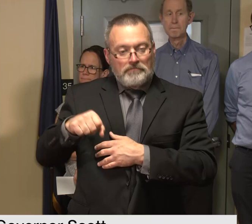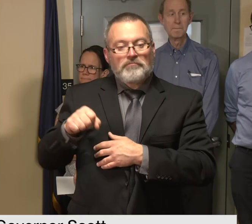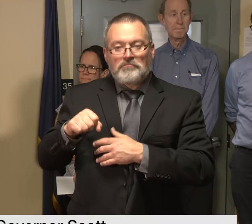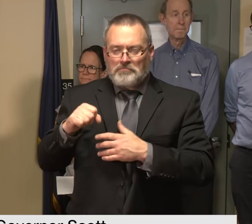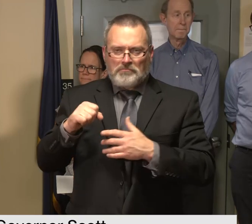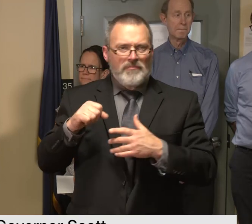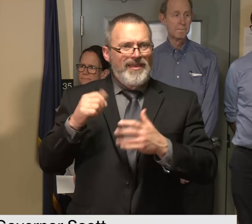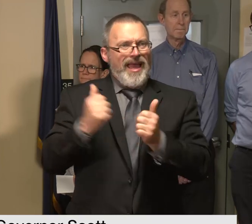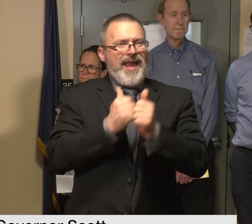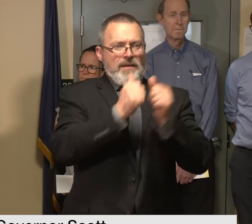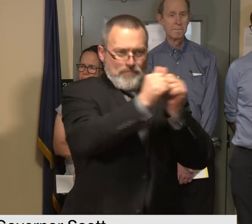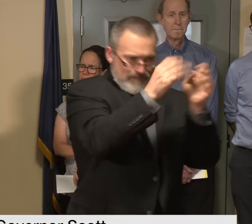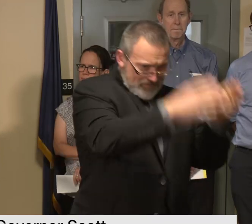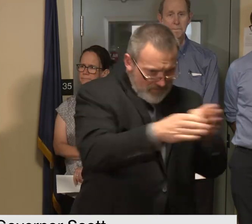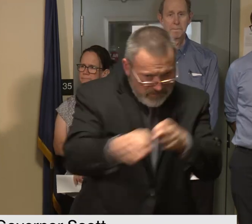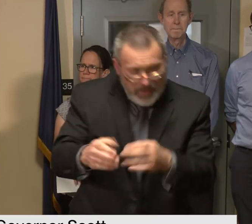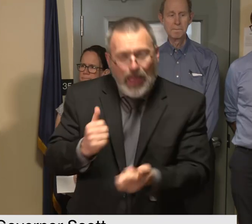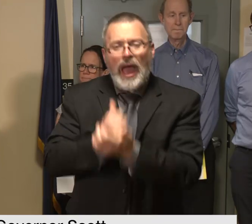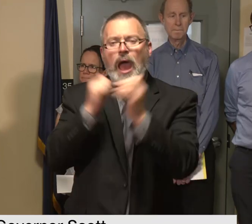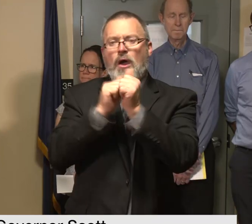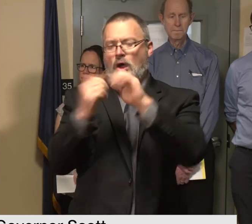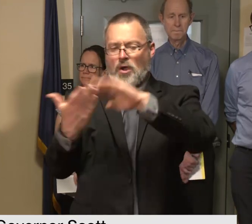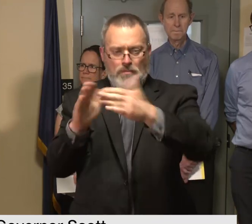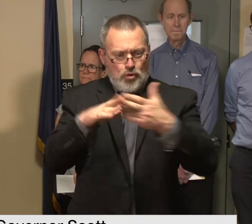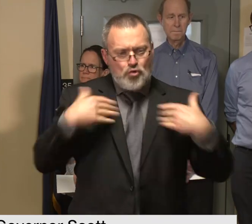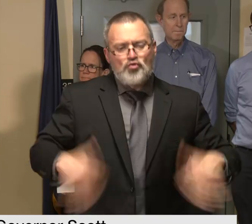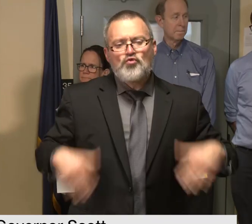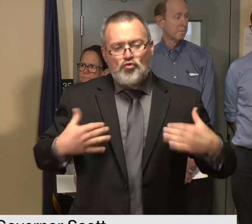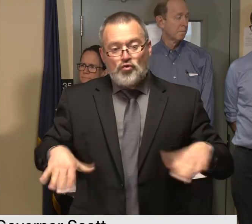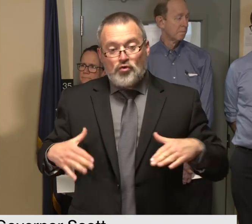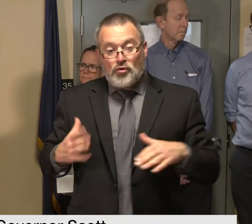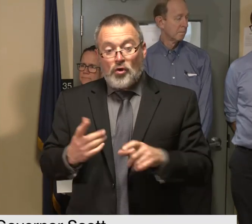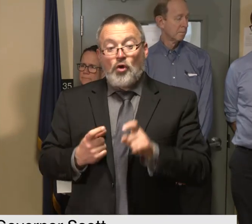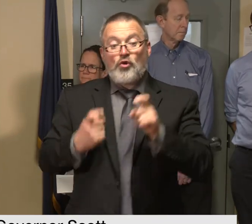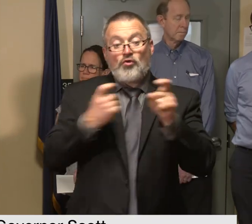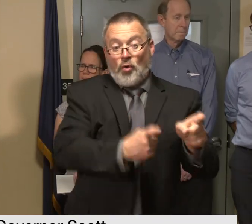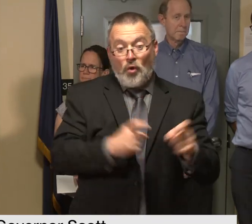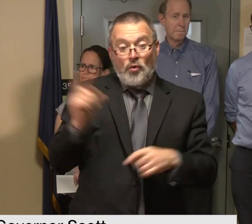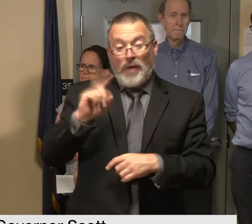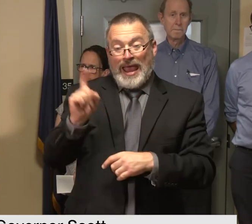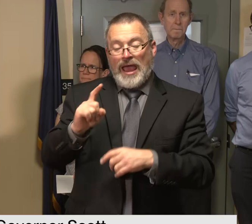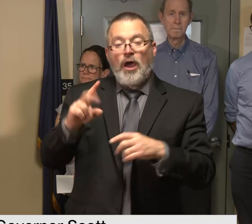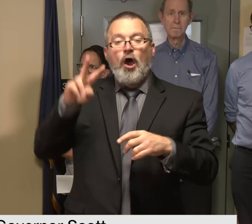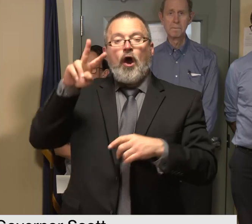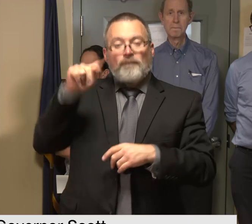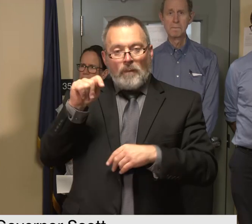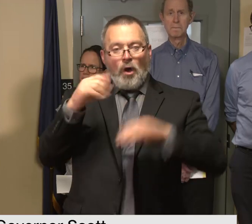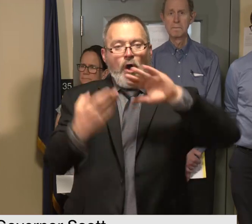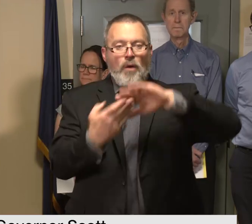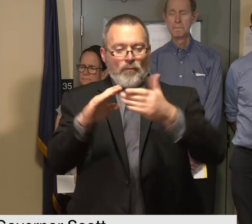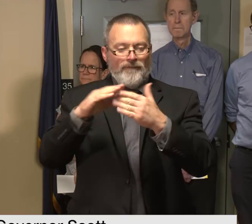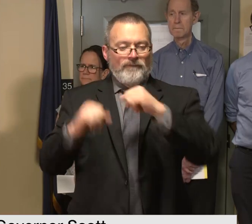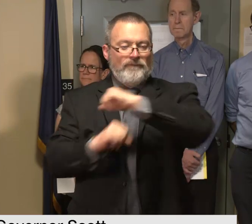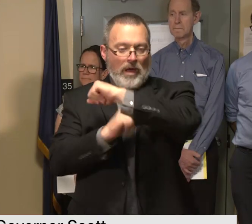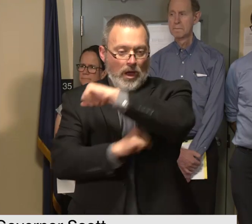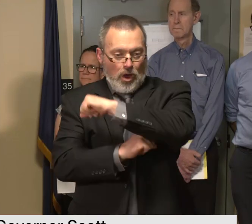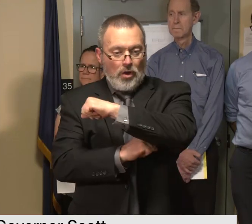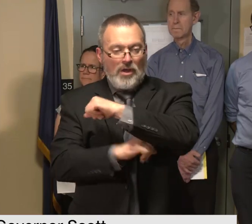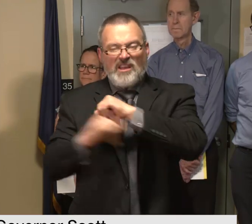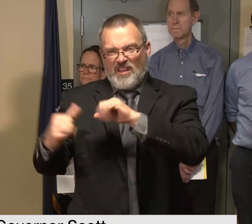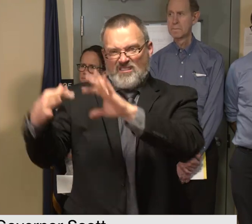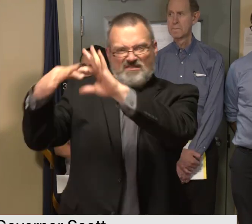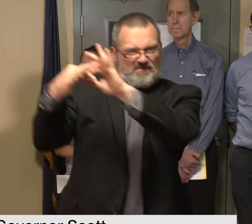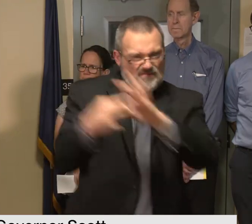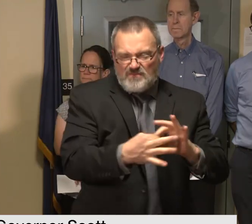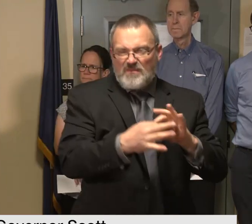need you can donate to the vermont community foundations flood response and recovery fund